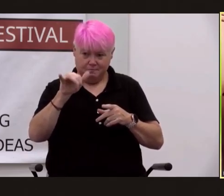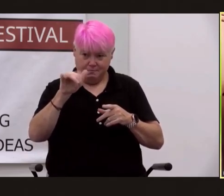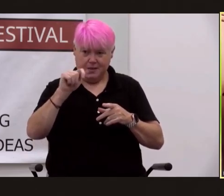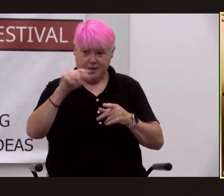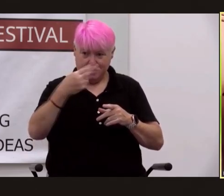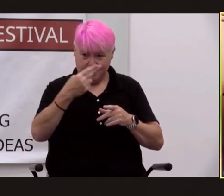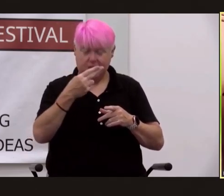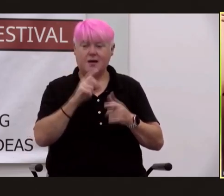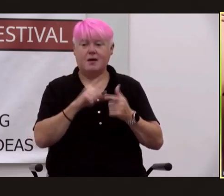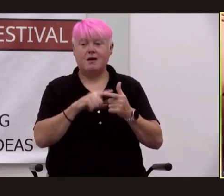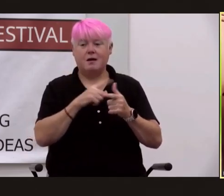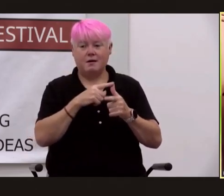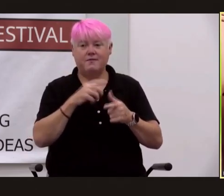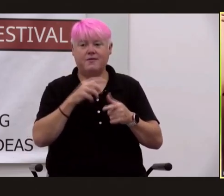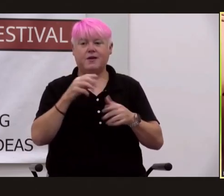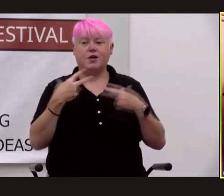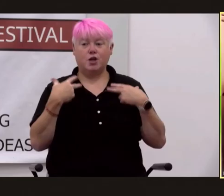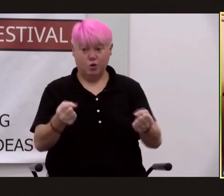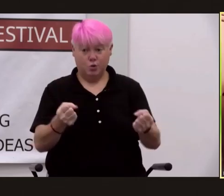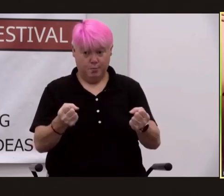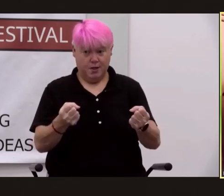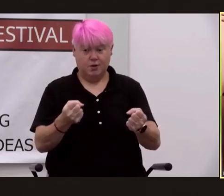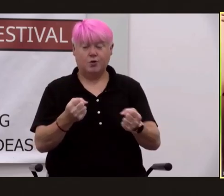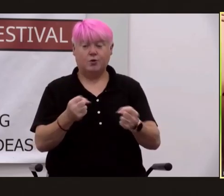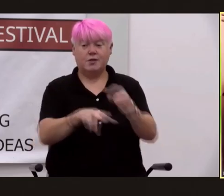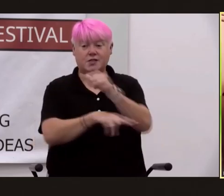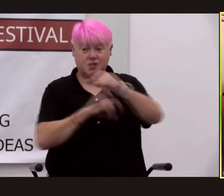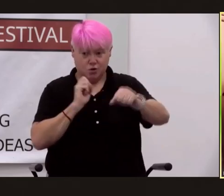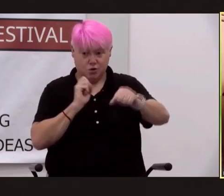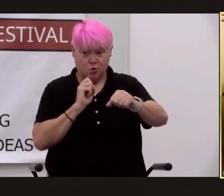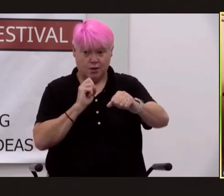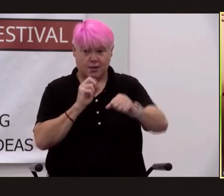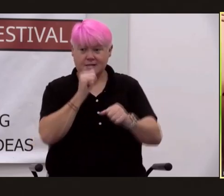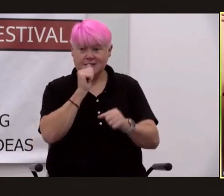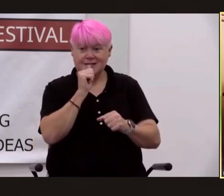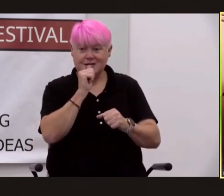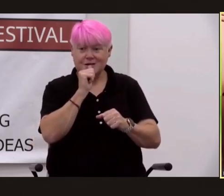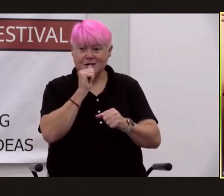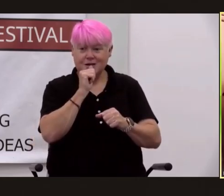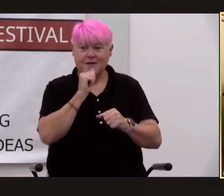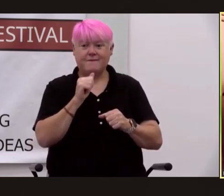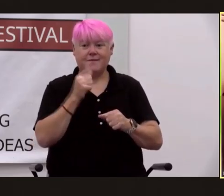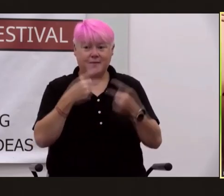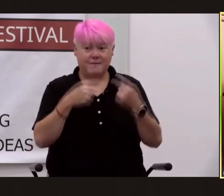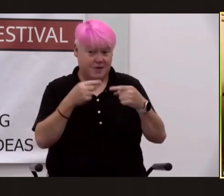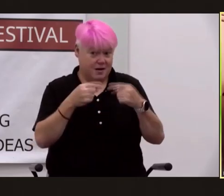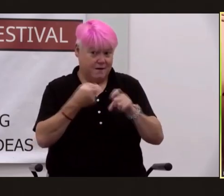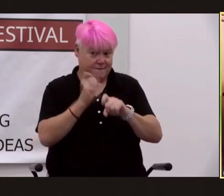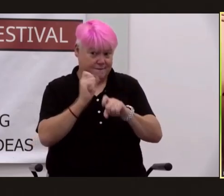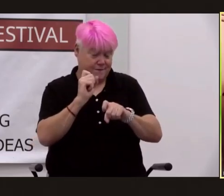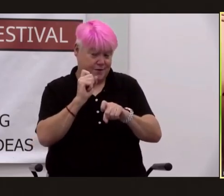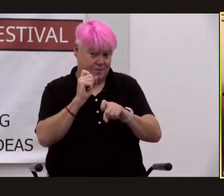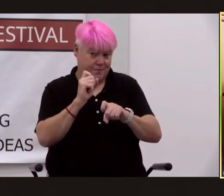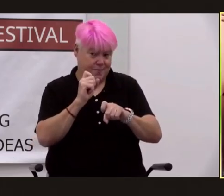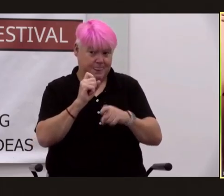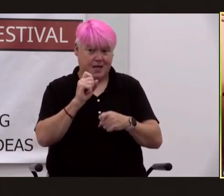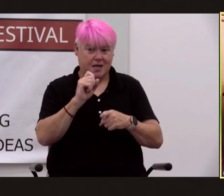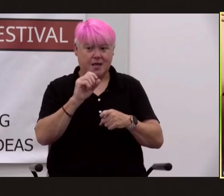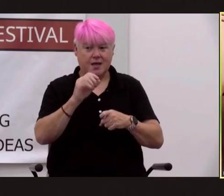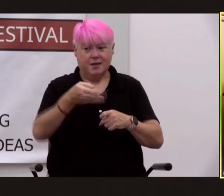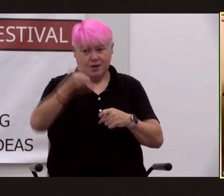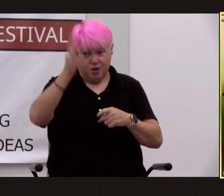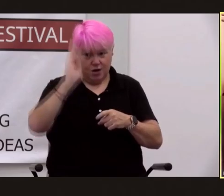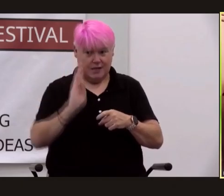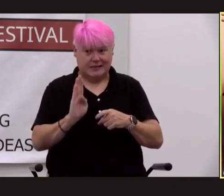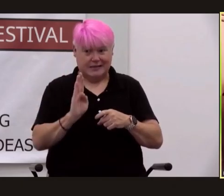mortal the human who had stolen the secret of fire from the gods in the sense of the modern prometheus